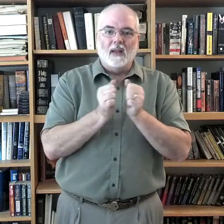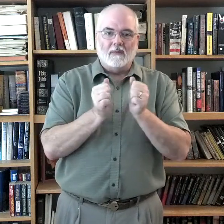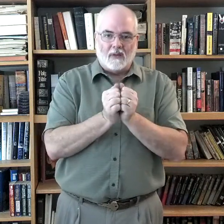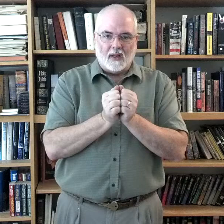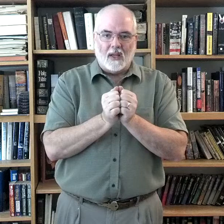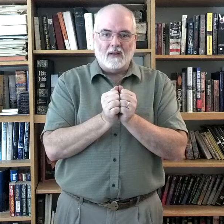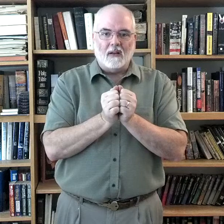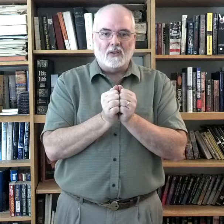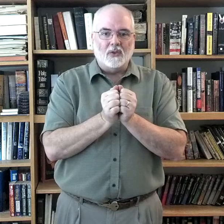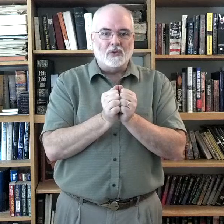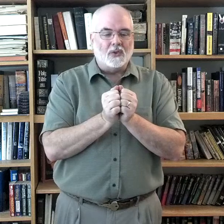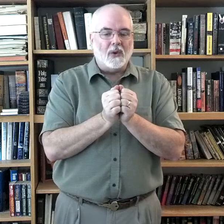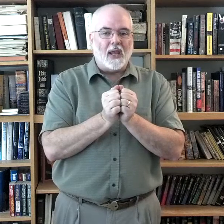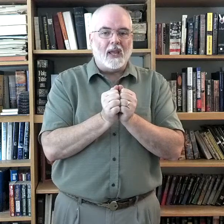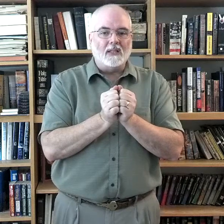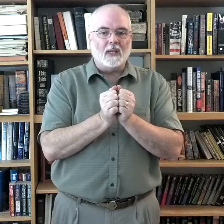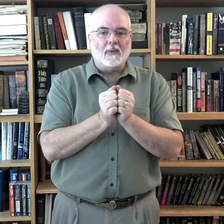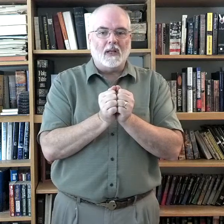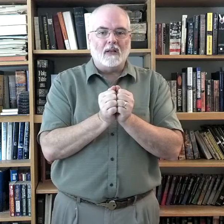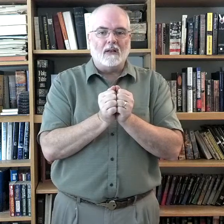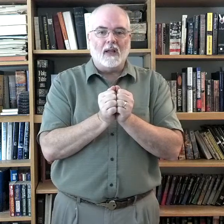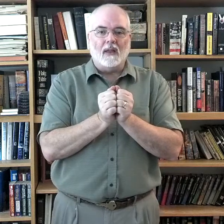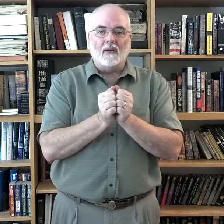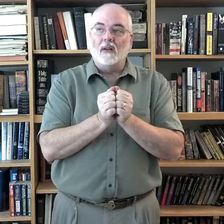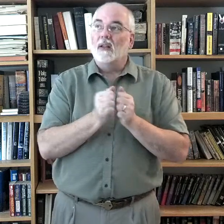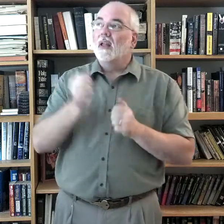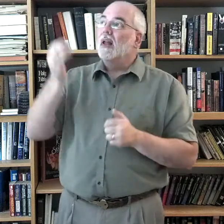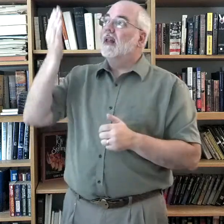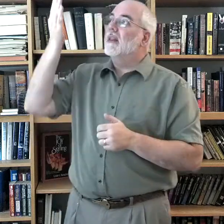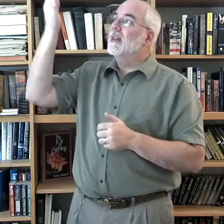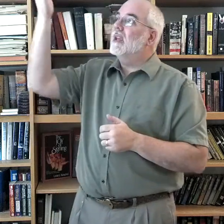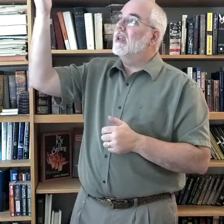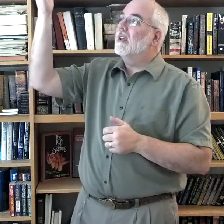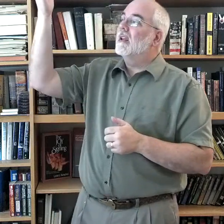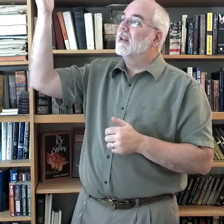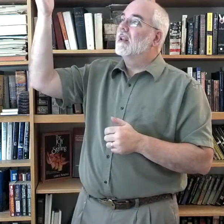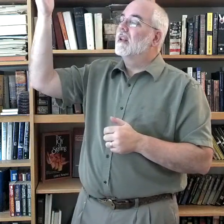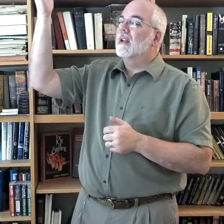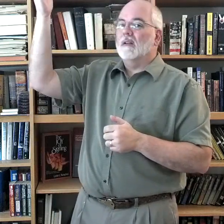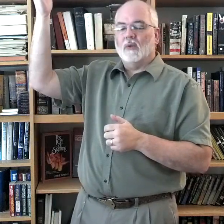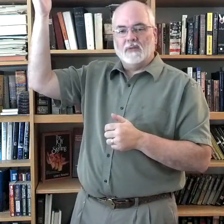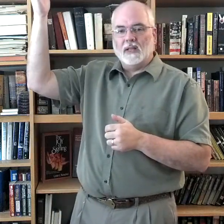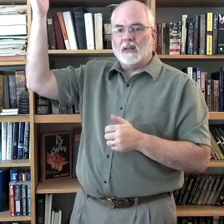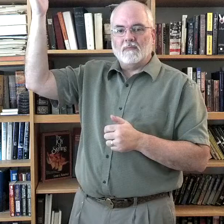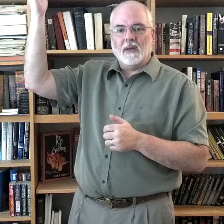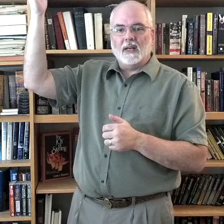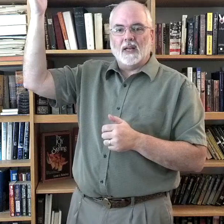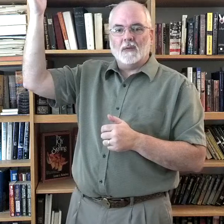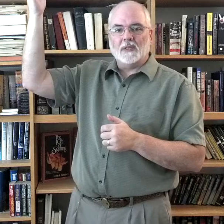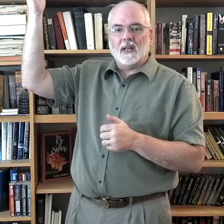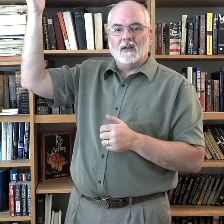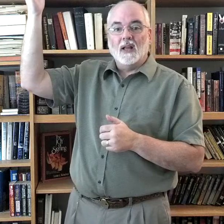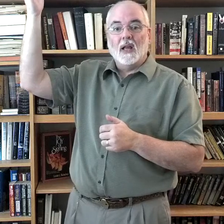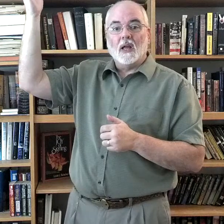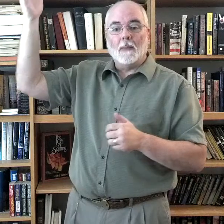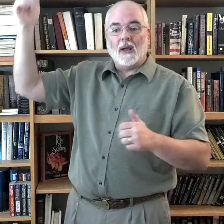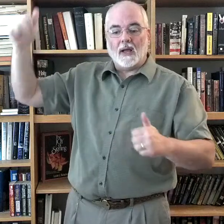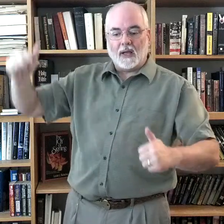Again. Two A hands coming together. The. We do that many times now. Abide.